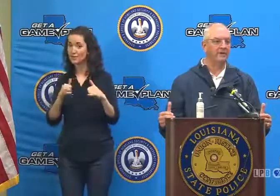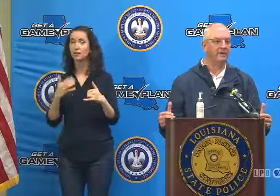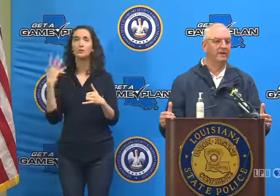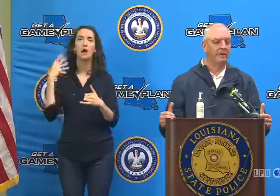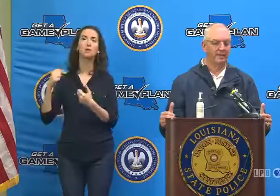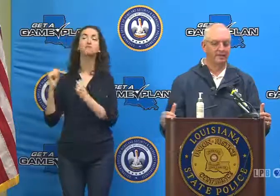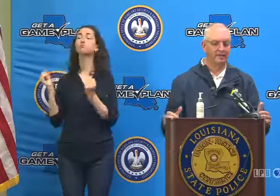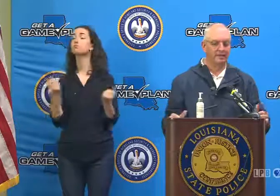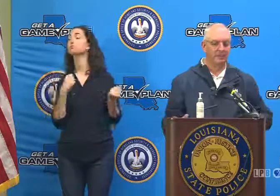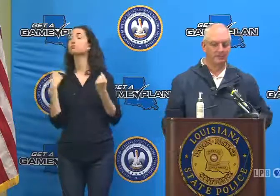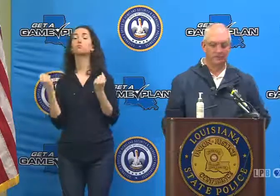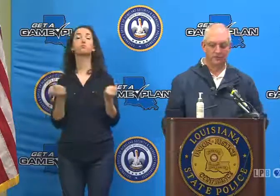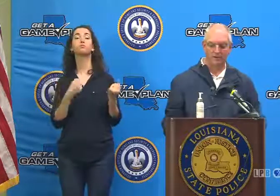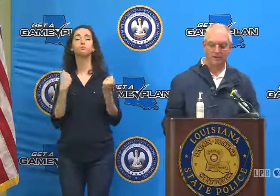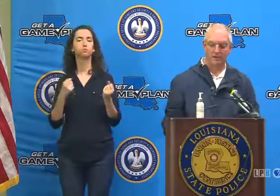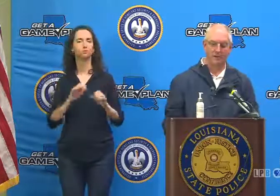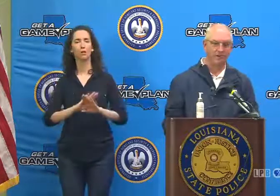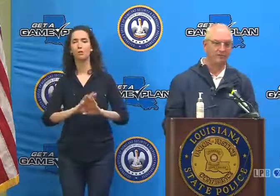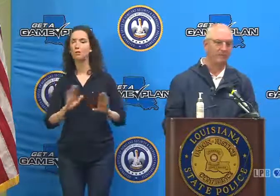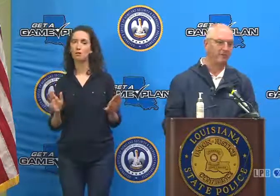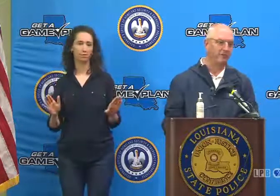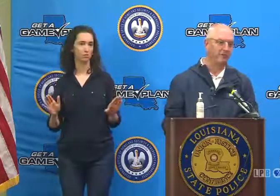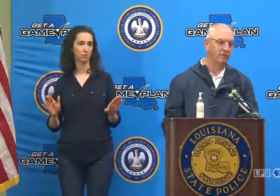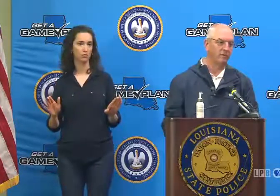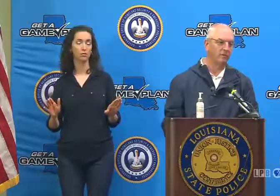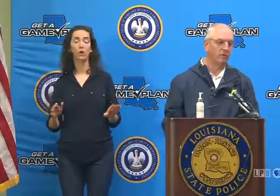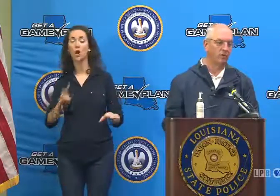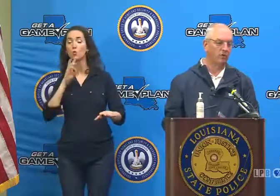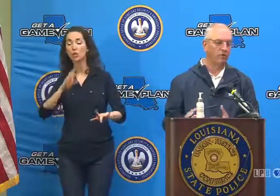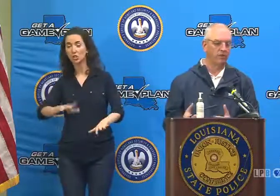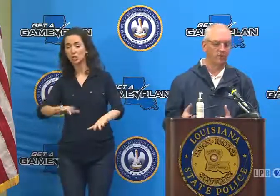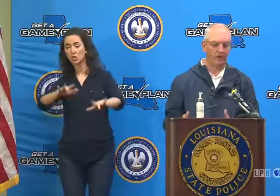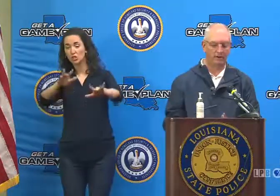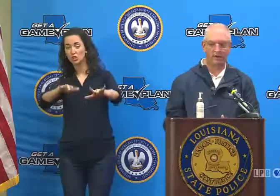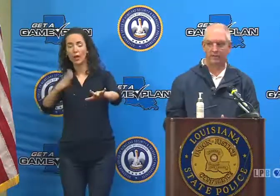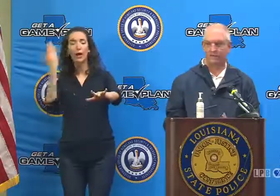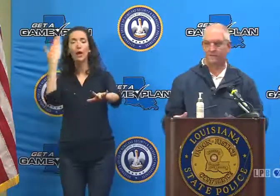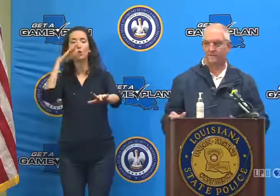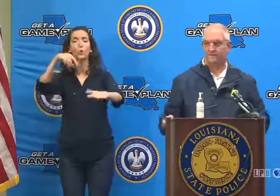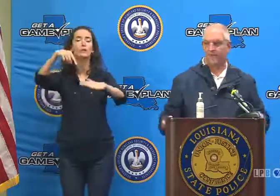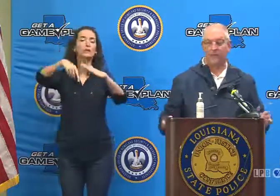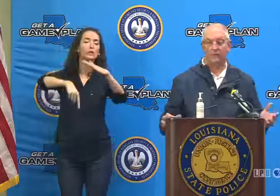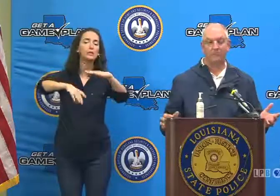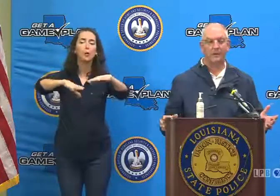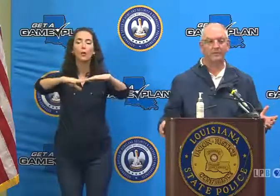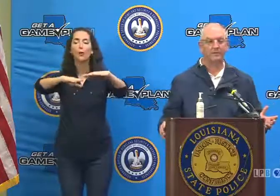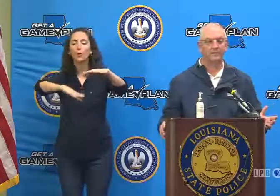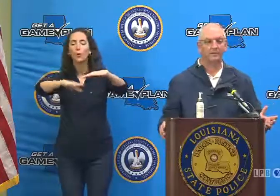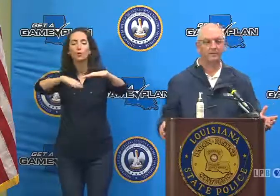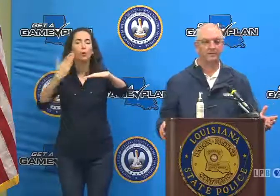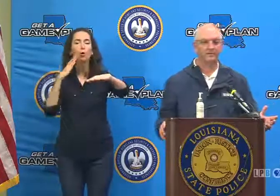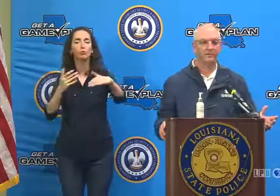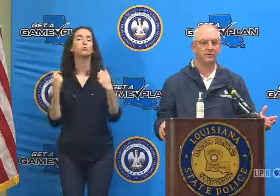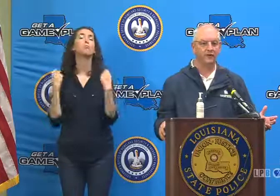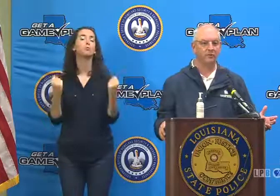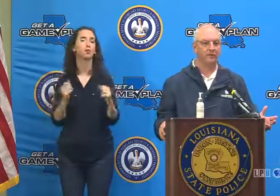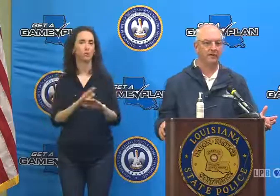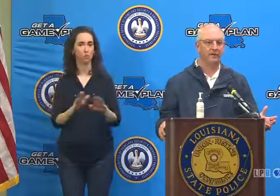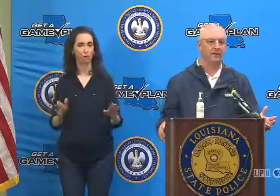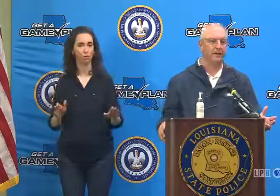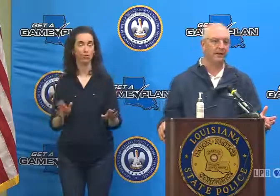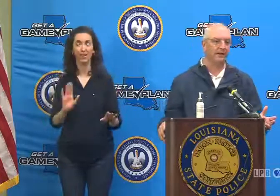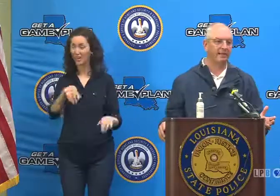drive in them unnecessarily and don't ever drive through water that you don't know how deep it is. And I'd remind you to use